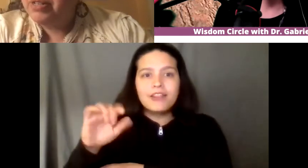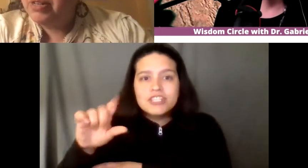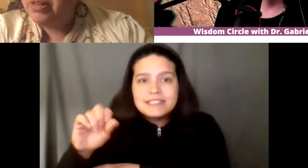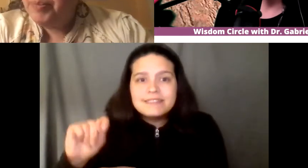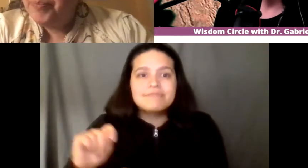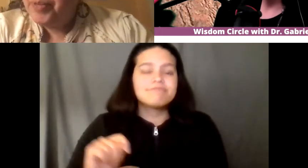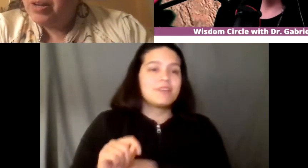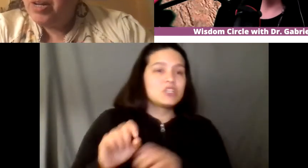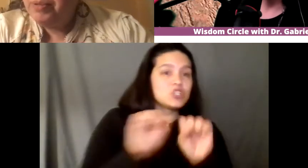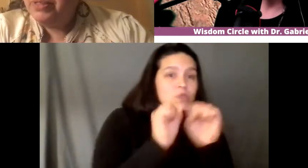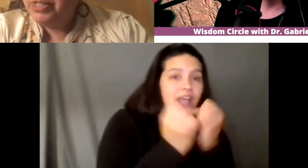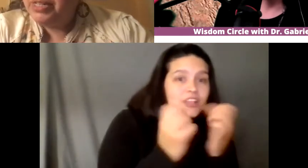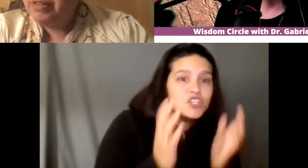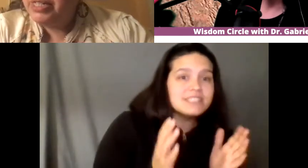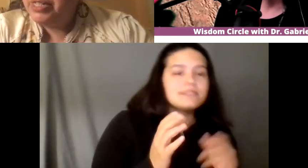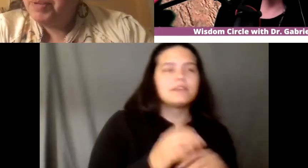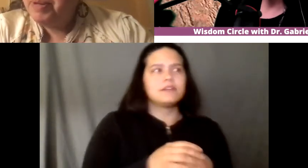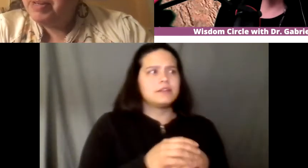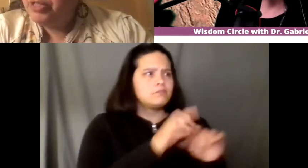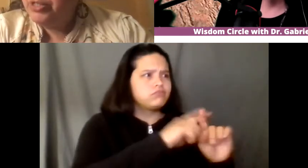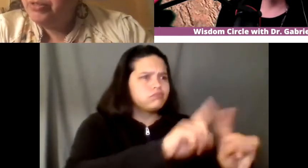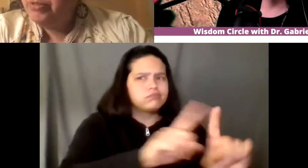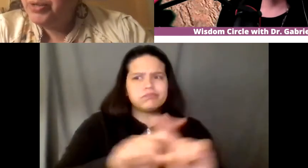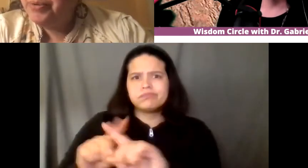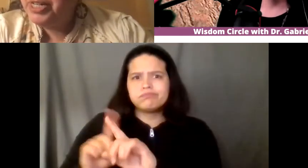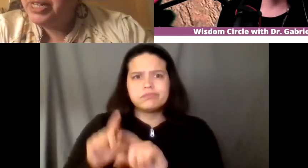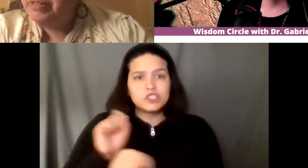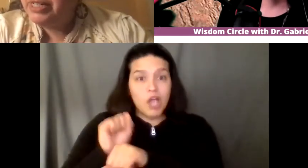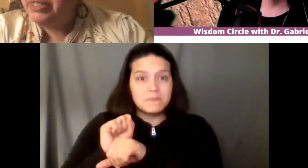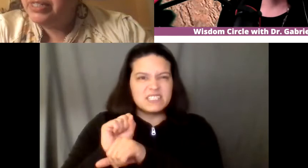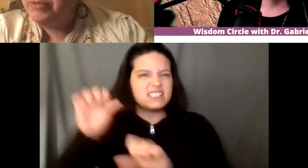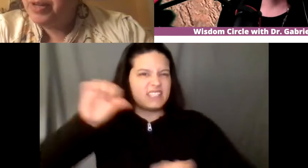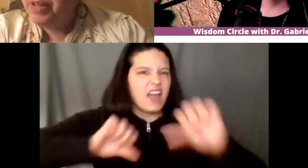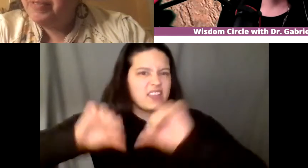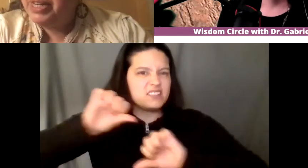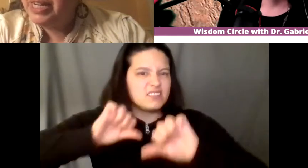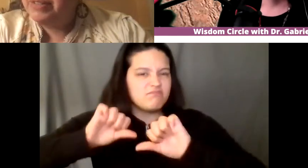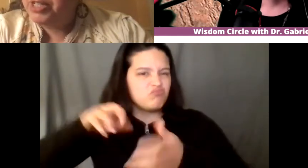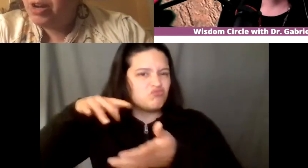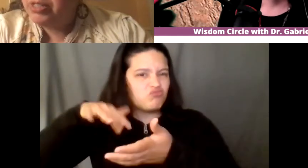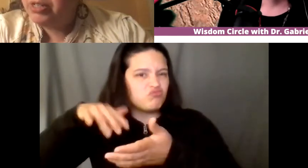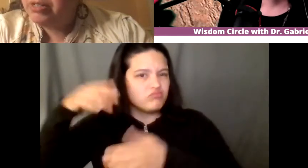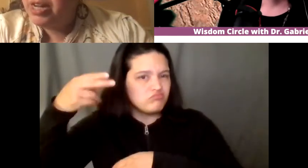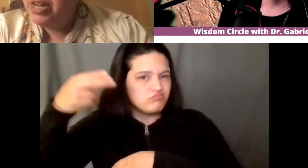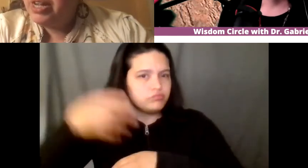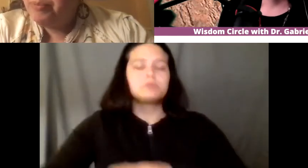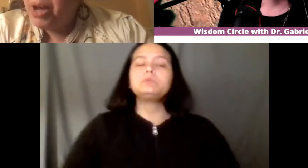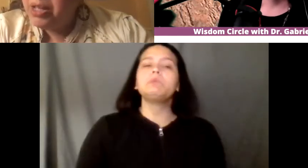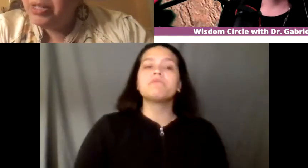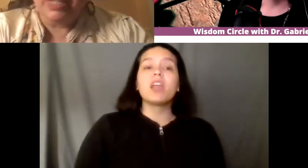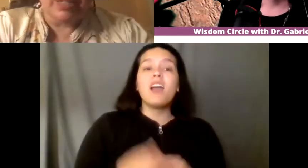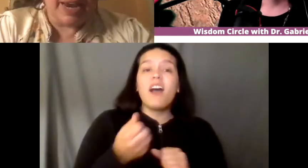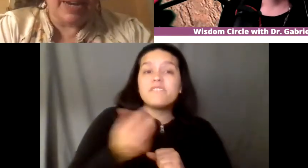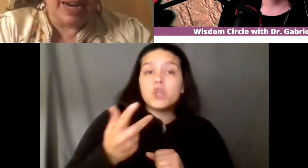after a couple of generations maybe about two two three generations of of having native scholars and